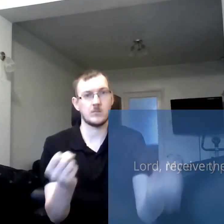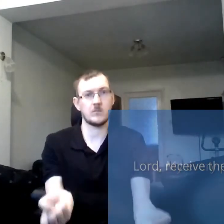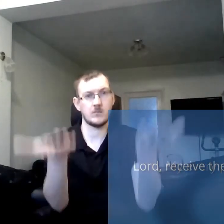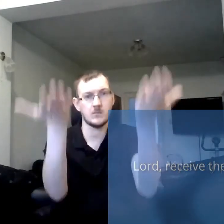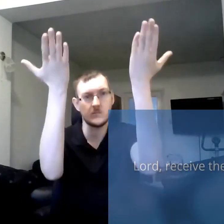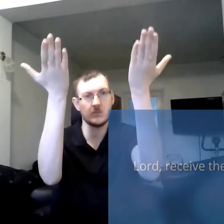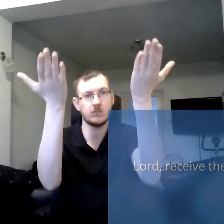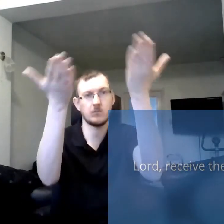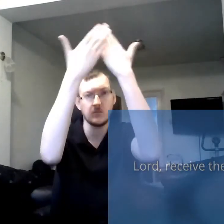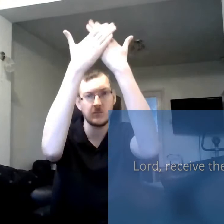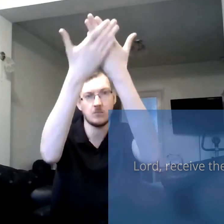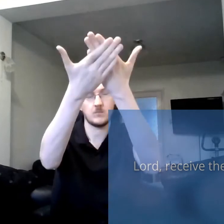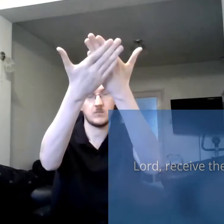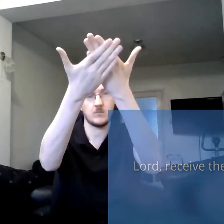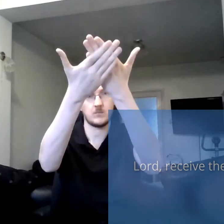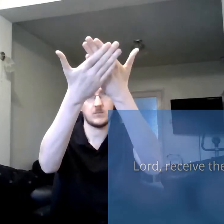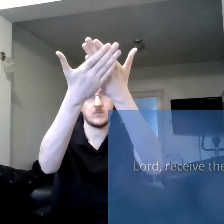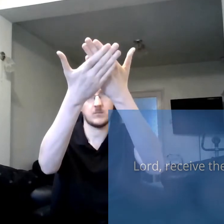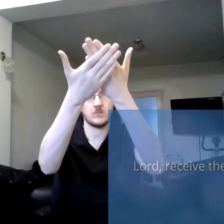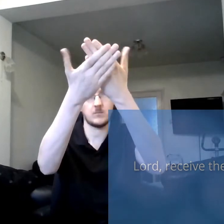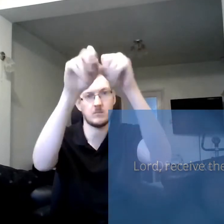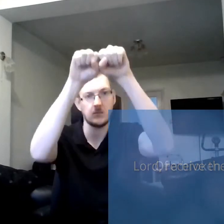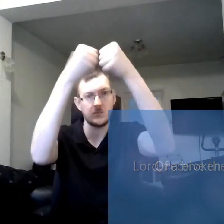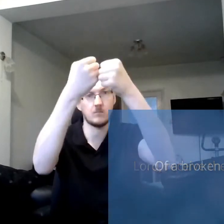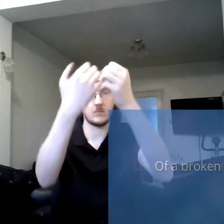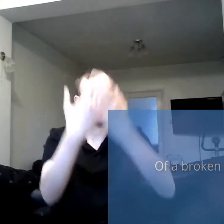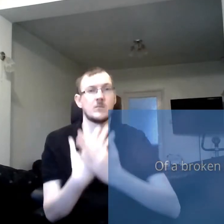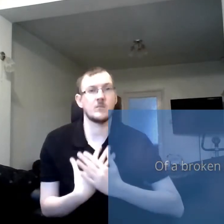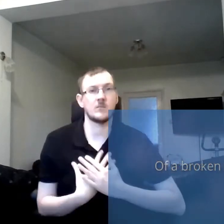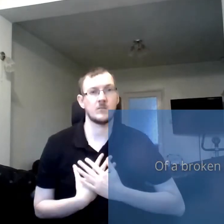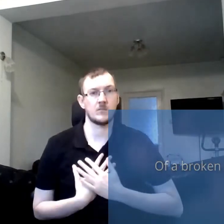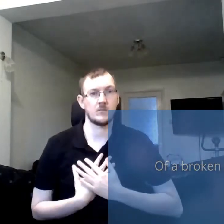sacrifice of a broken heart.